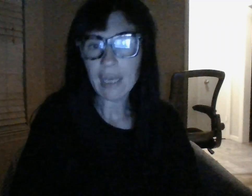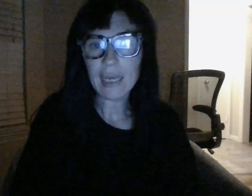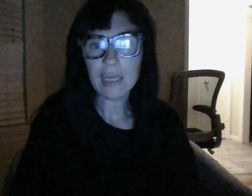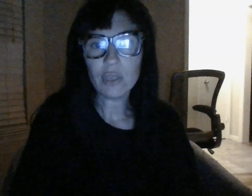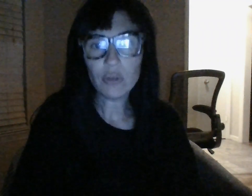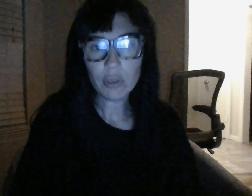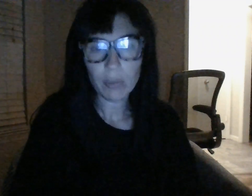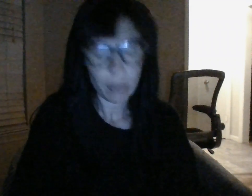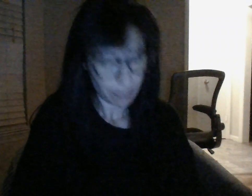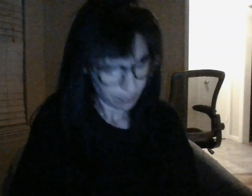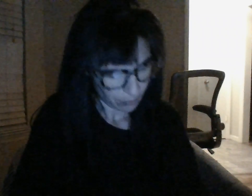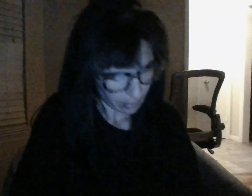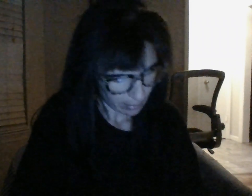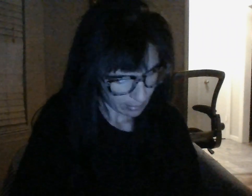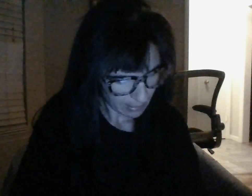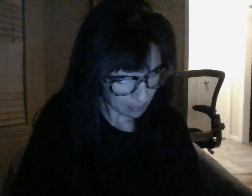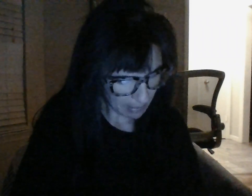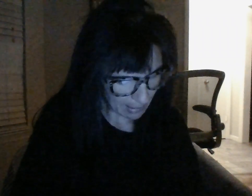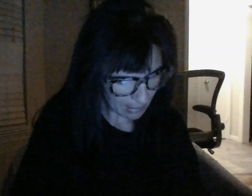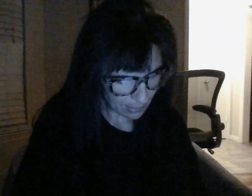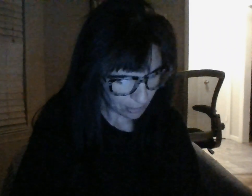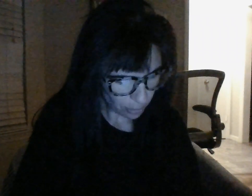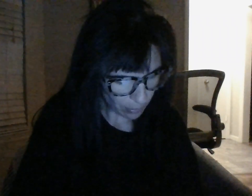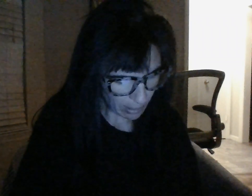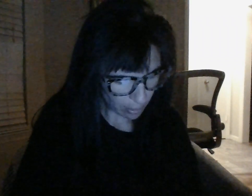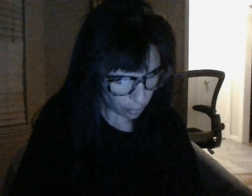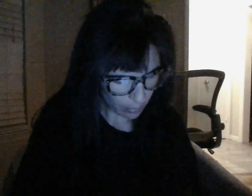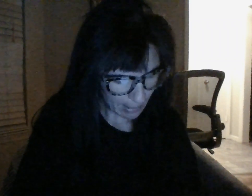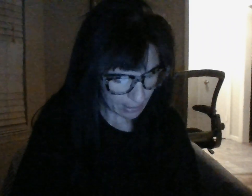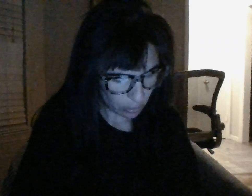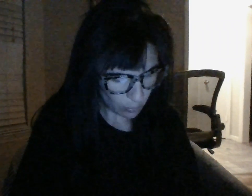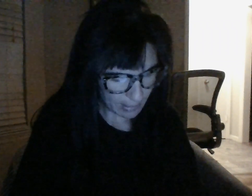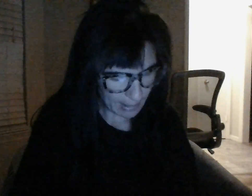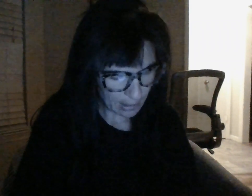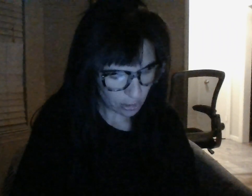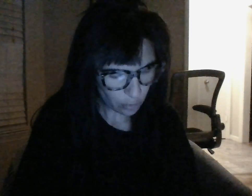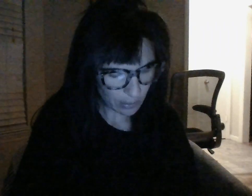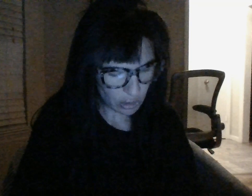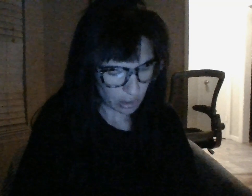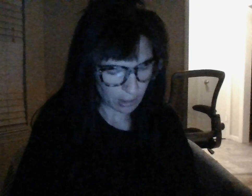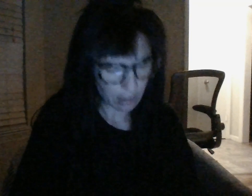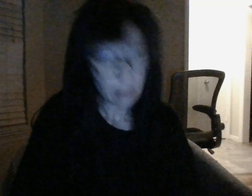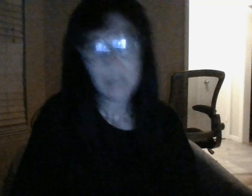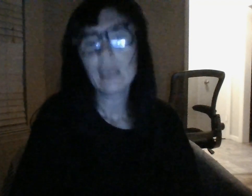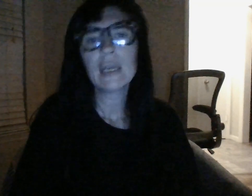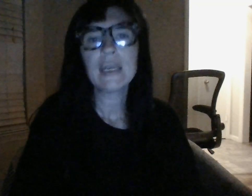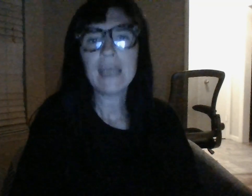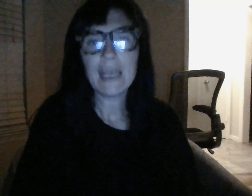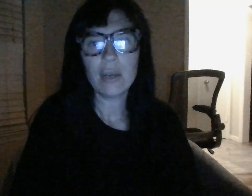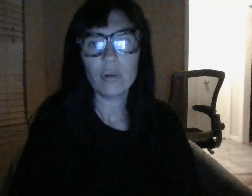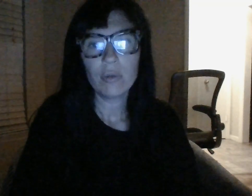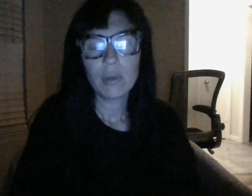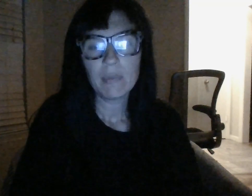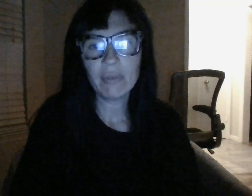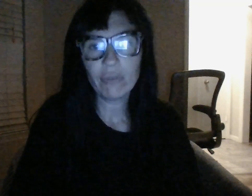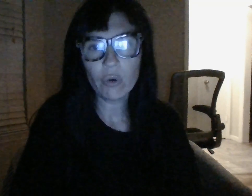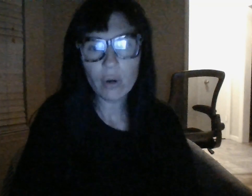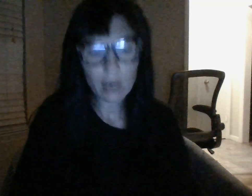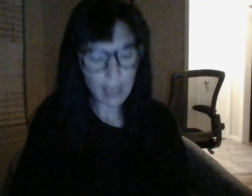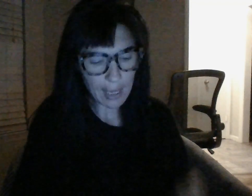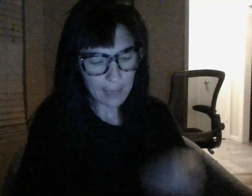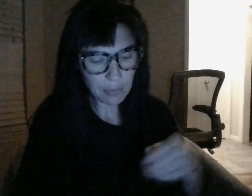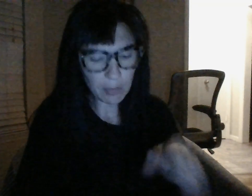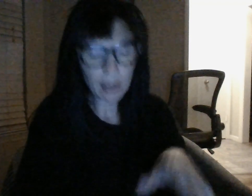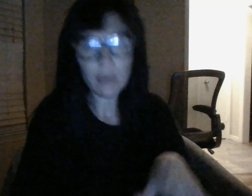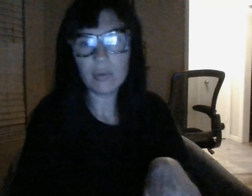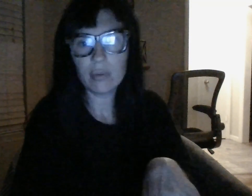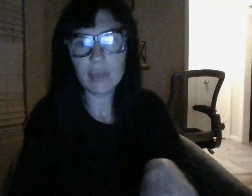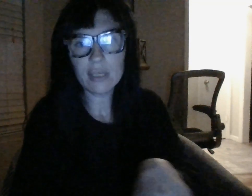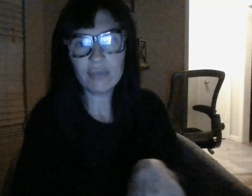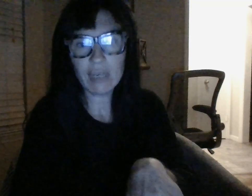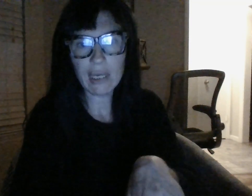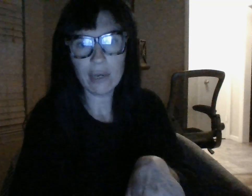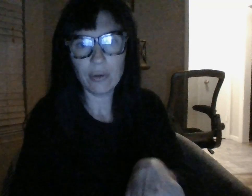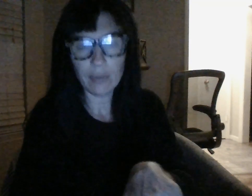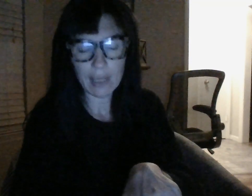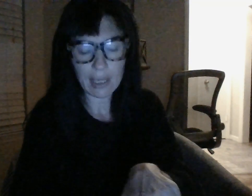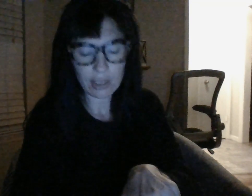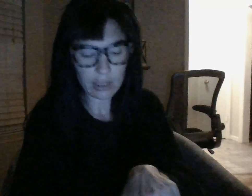a youtuber sphinx tarot exquisite intuition now before i promote this video i